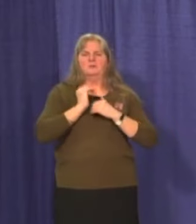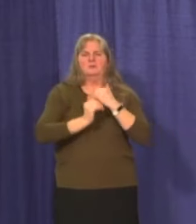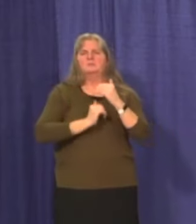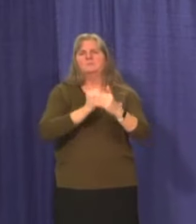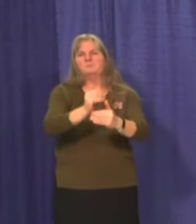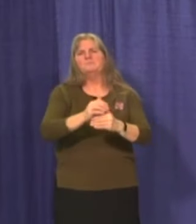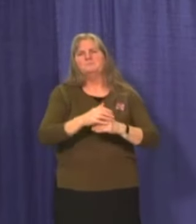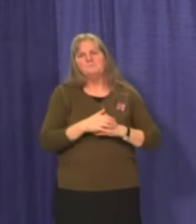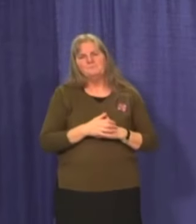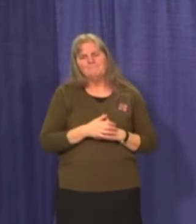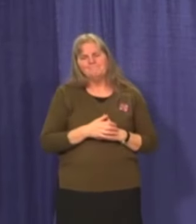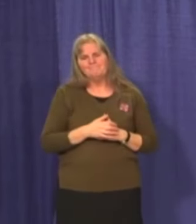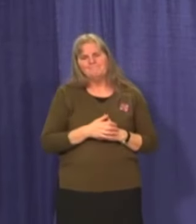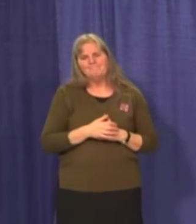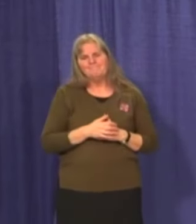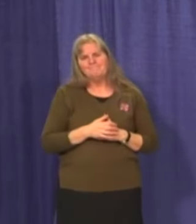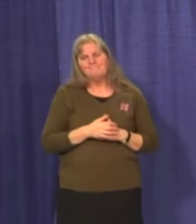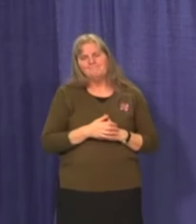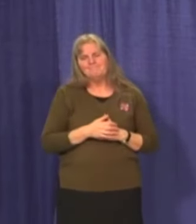possible.